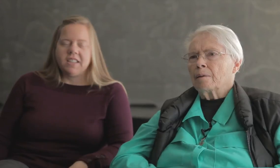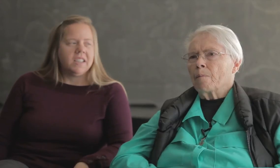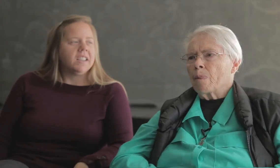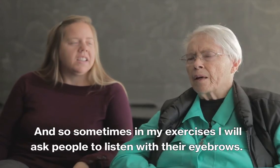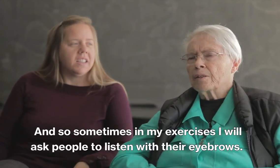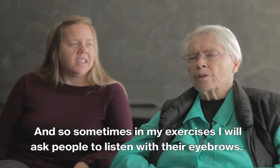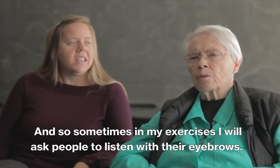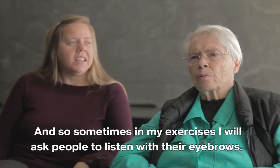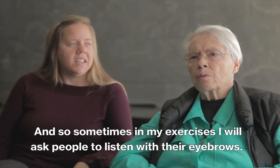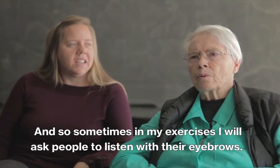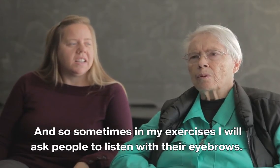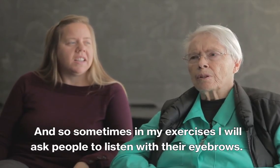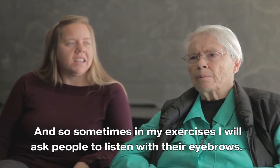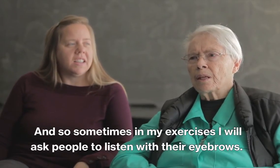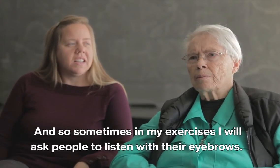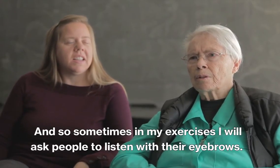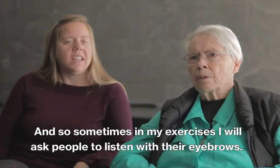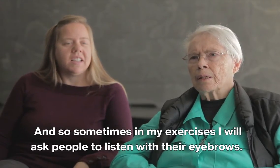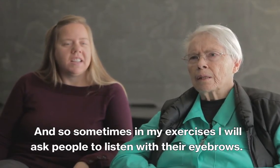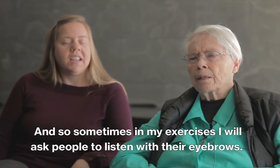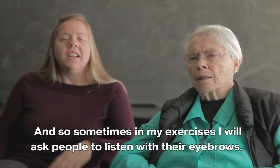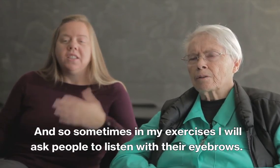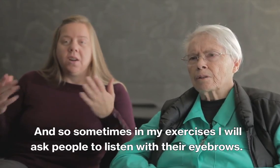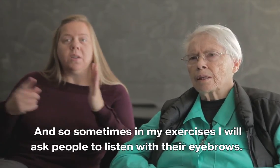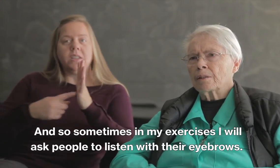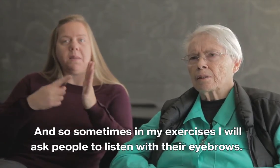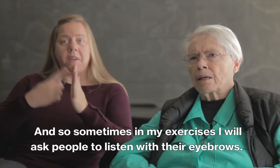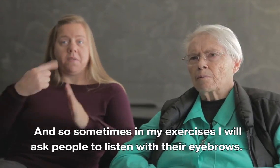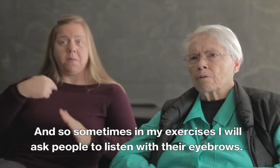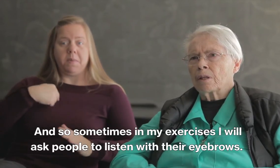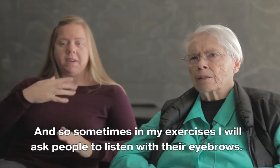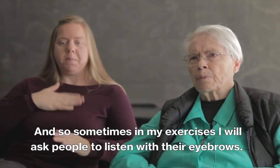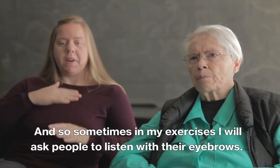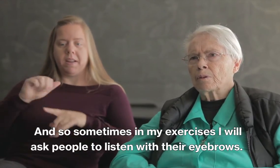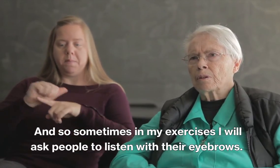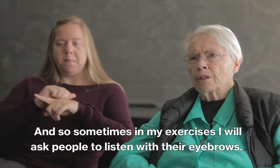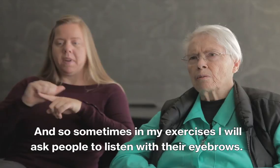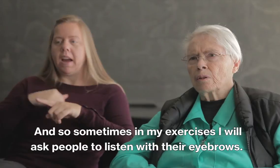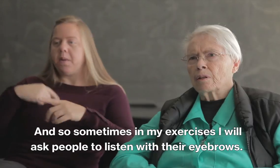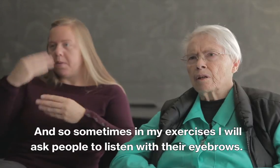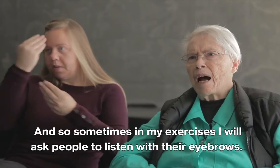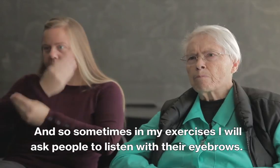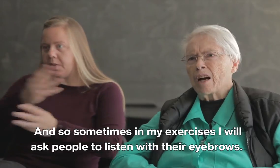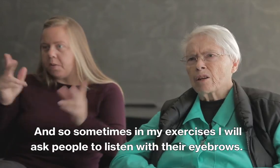And so, sometimes in my exercises I will ask people to listen with their eyebrows.